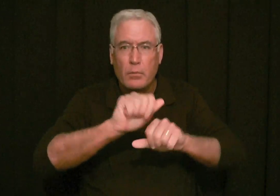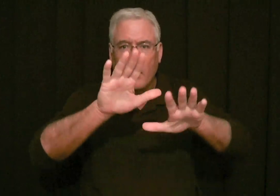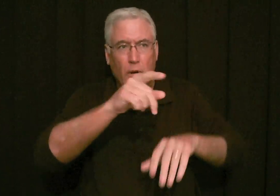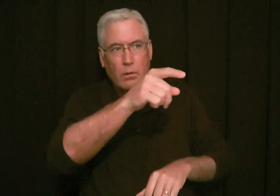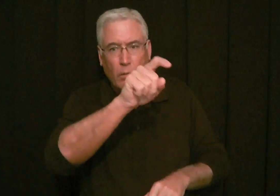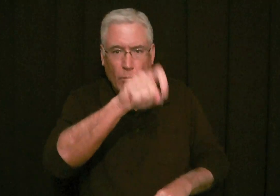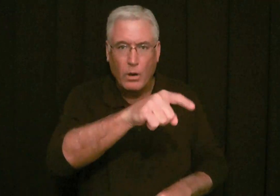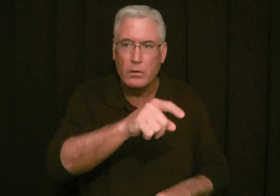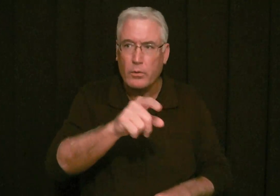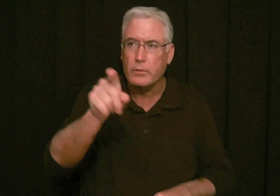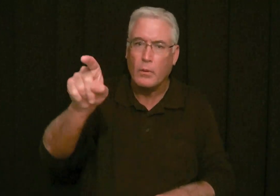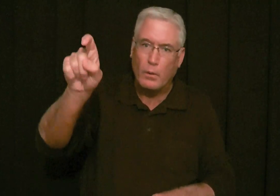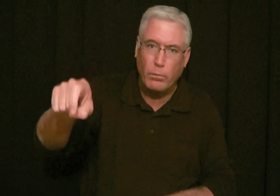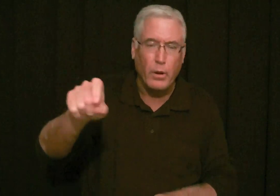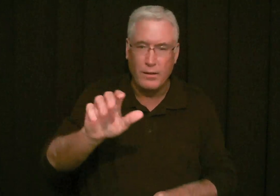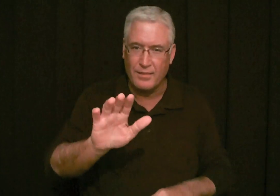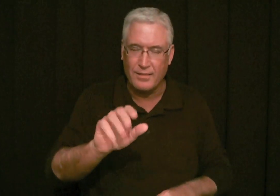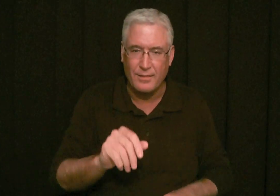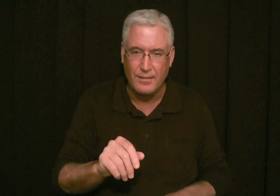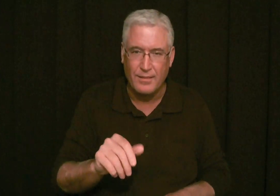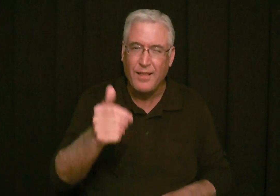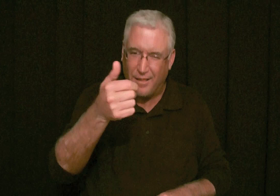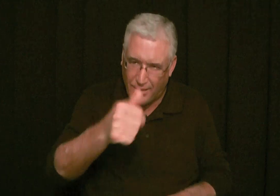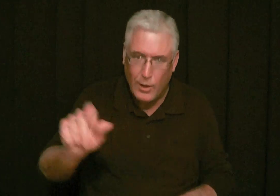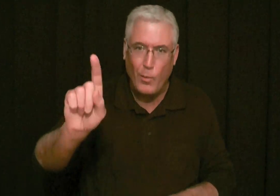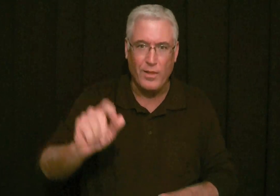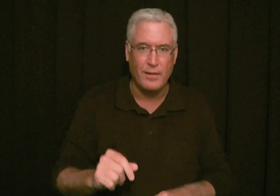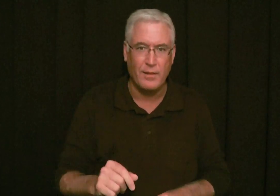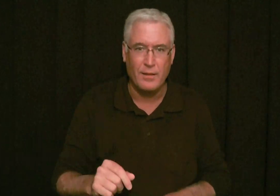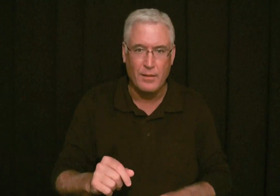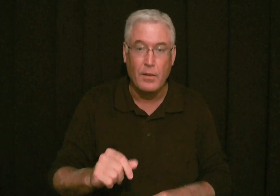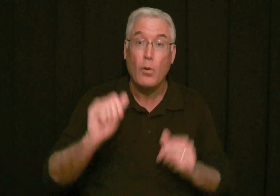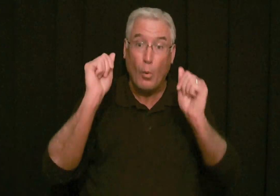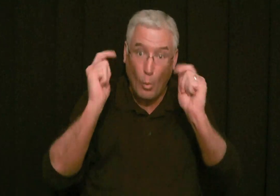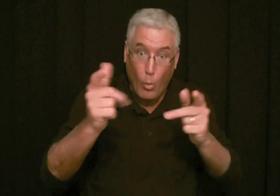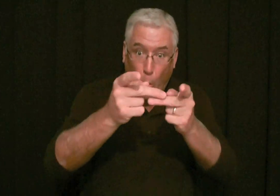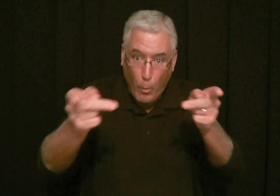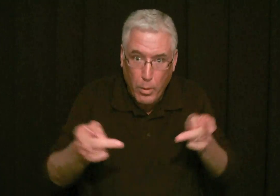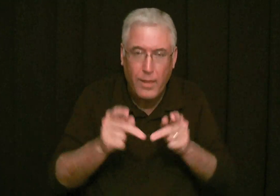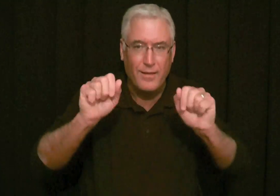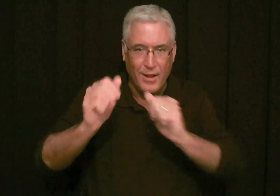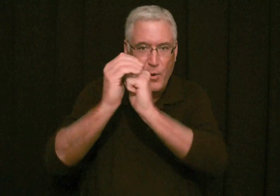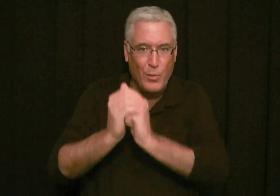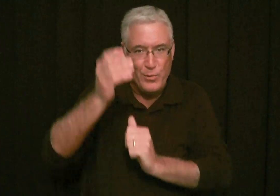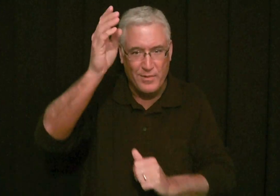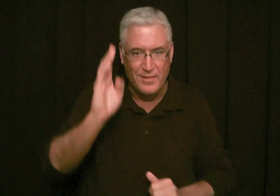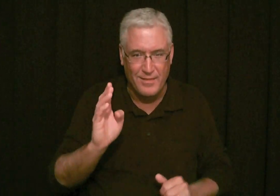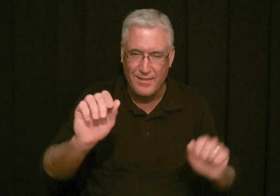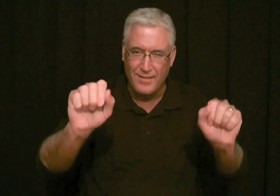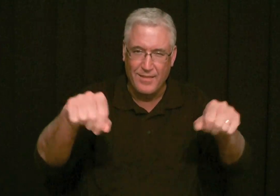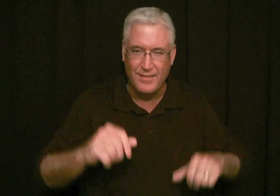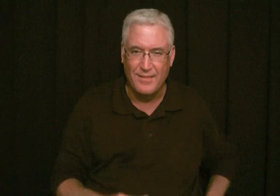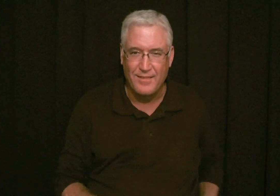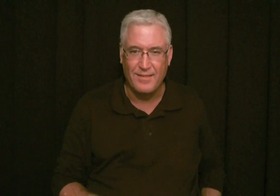does not have to be a specific place on the mountain, over here, over there. No. Anywhere. You can worship God any place.